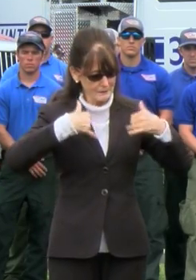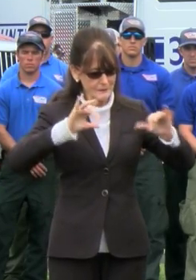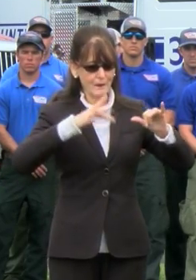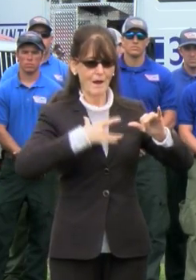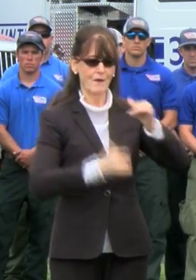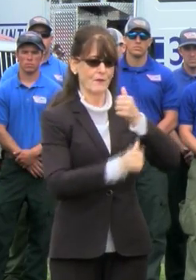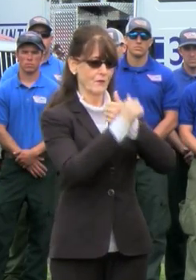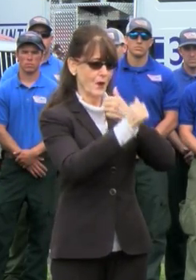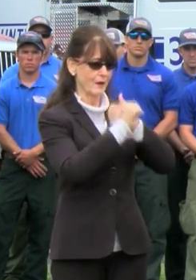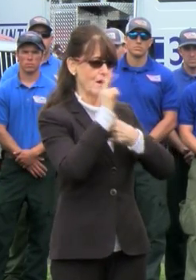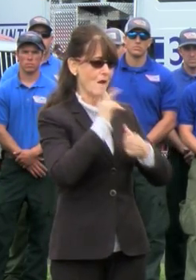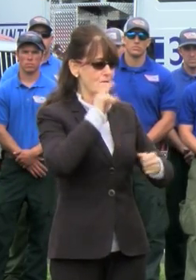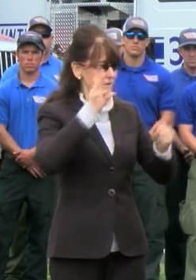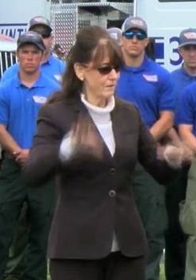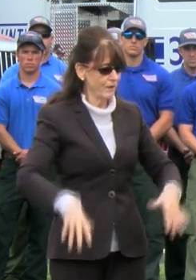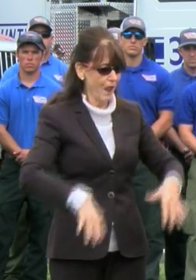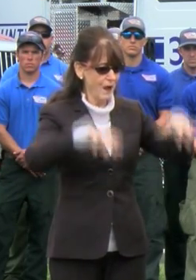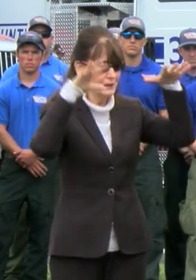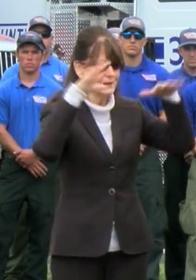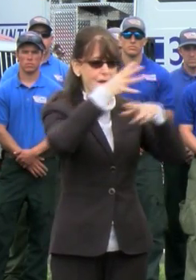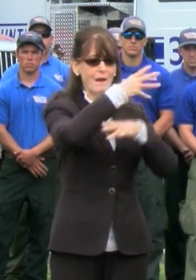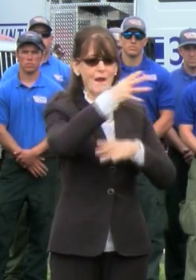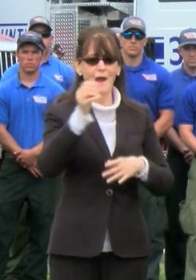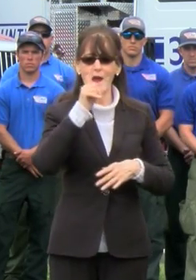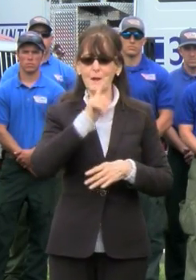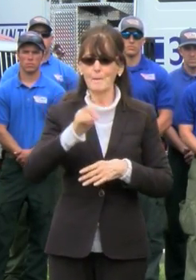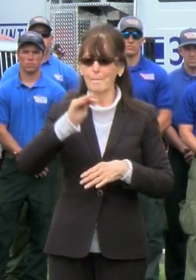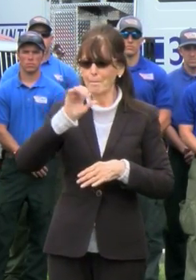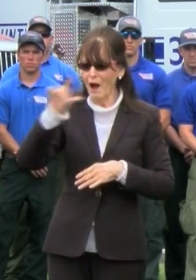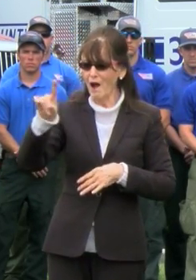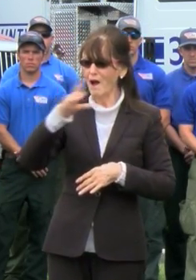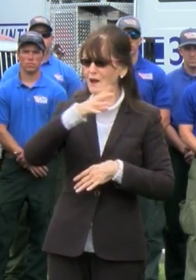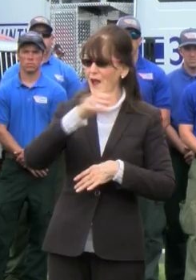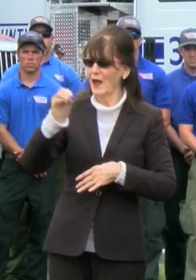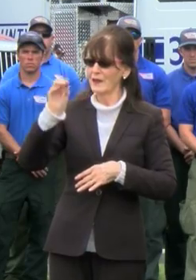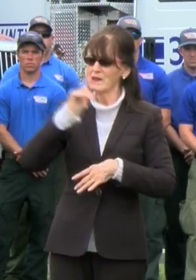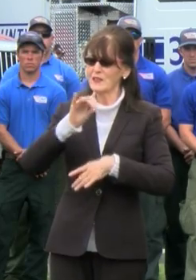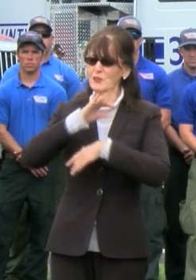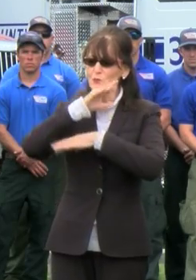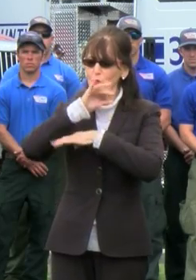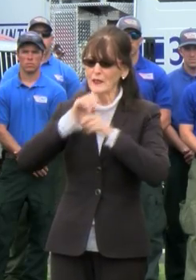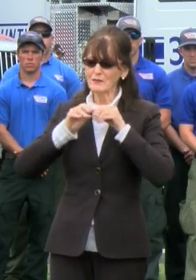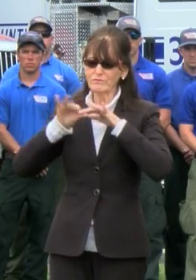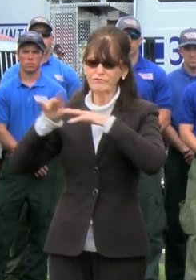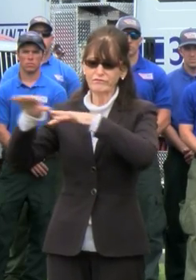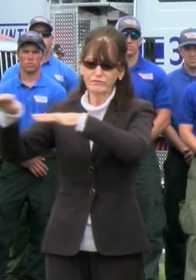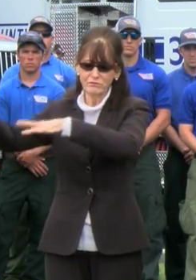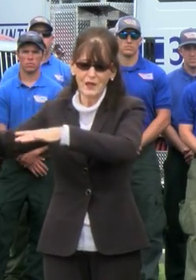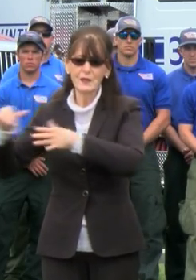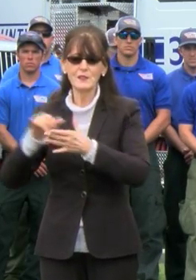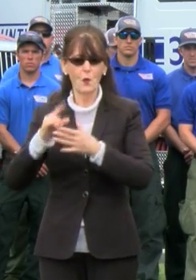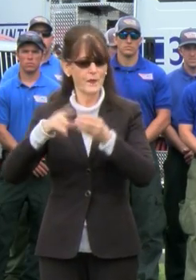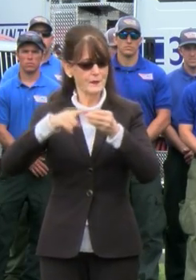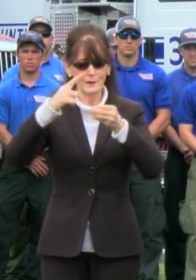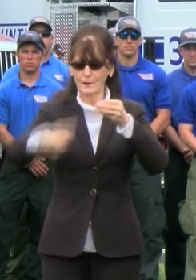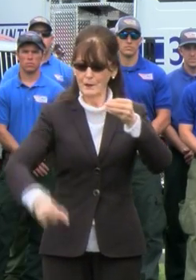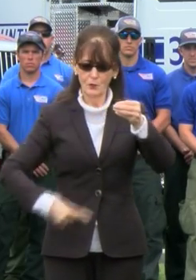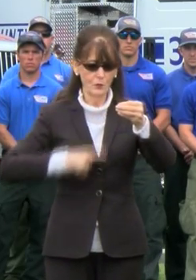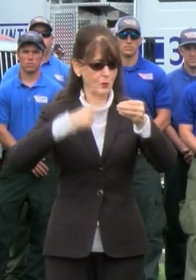and mud and debris flow during the winter. So this is a year-round event